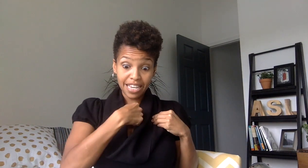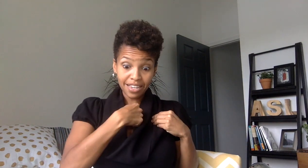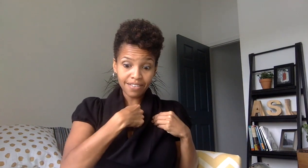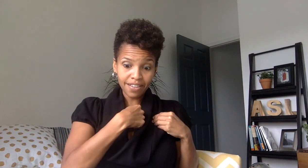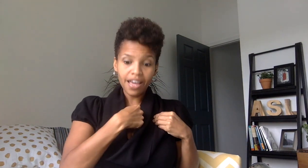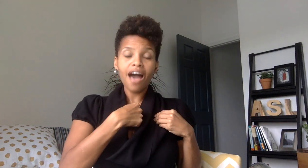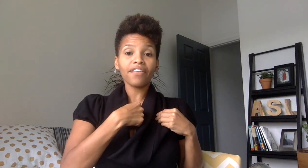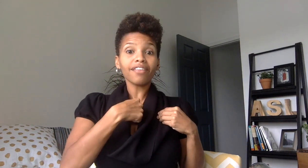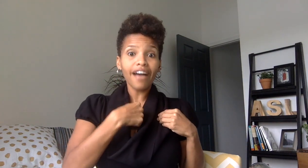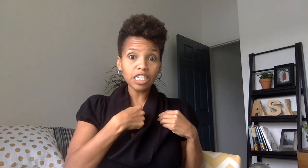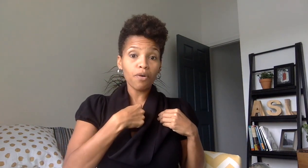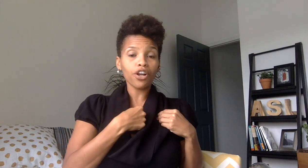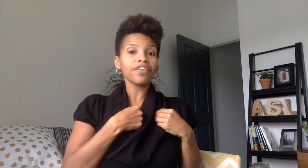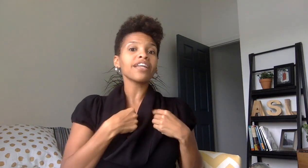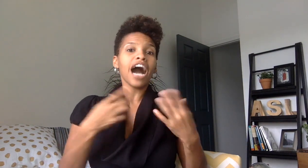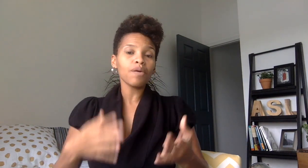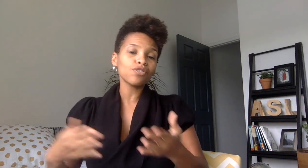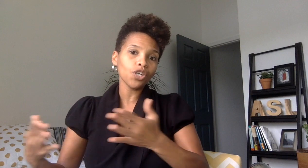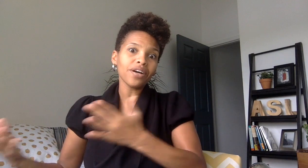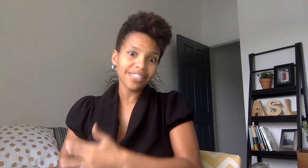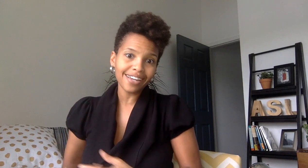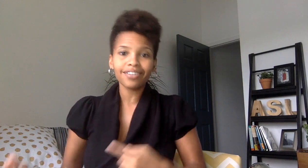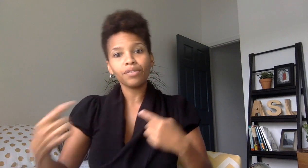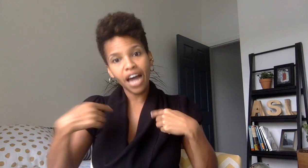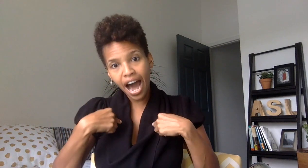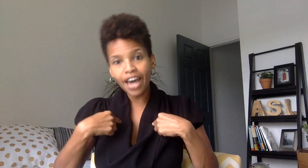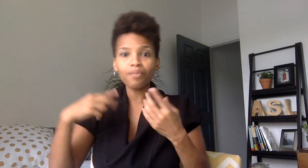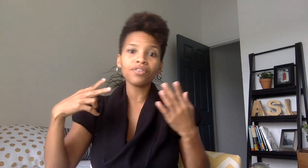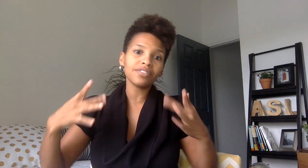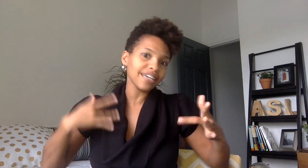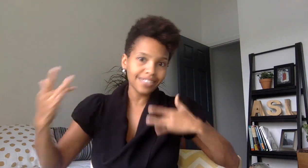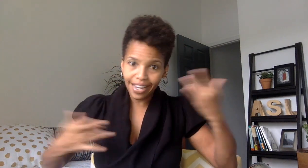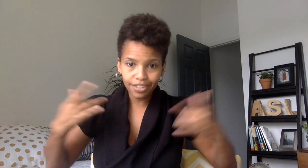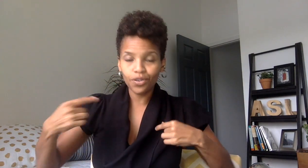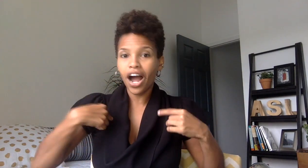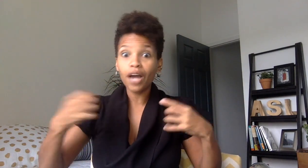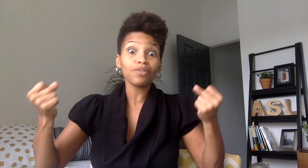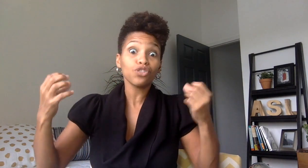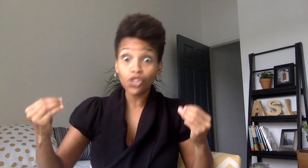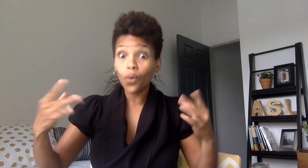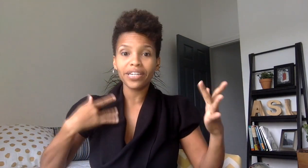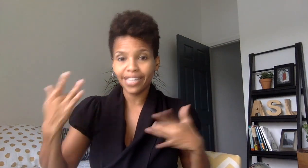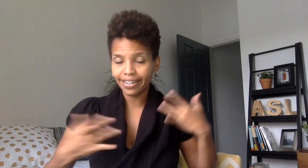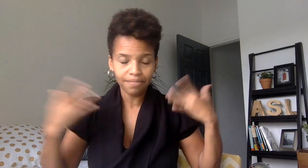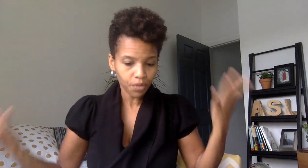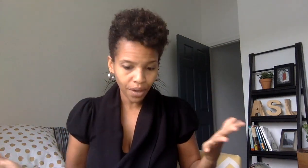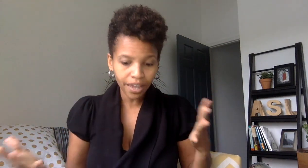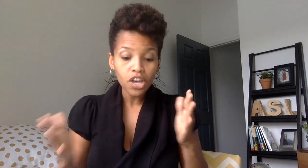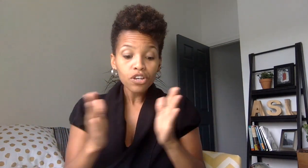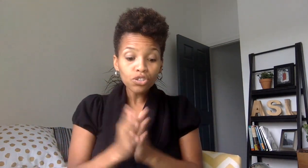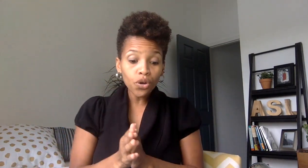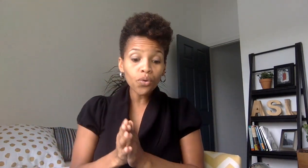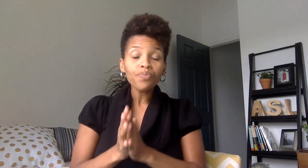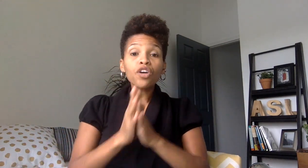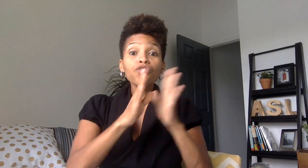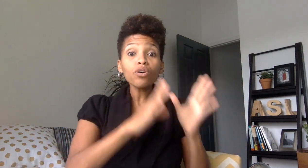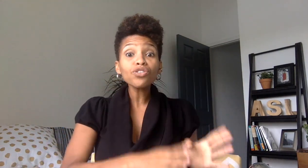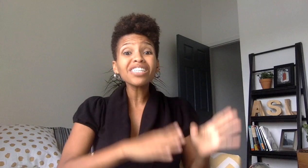and then the last part of it i was so excited and i was excited or i was so excited okay so those are the